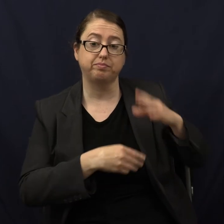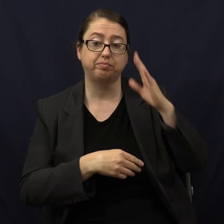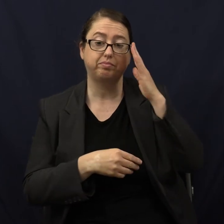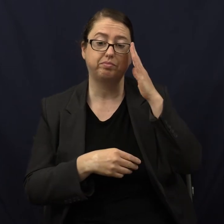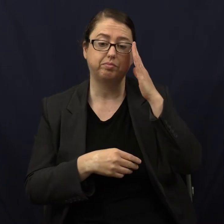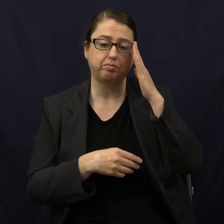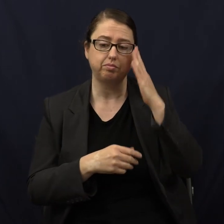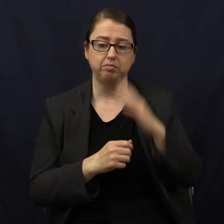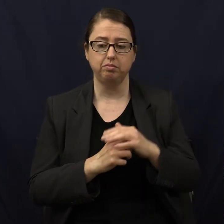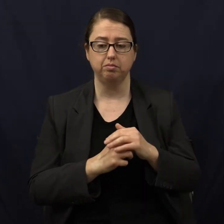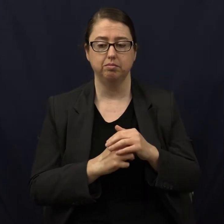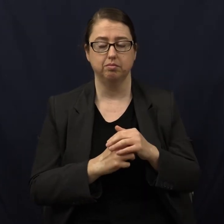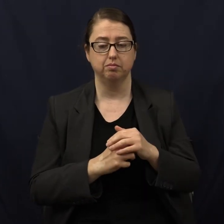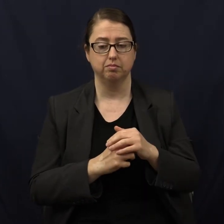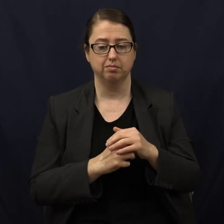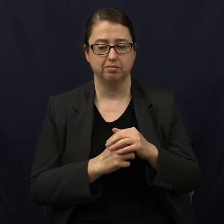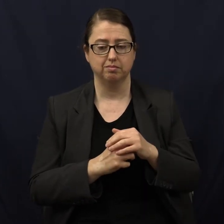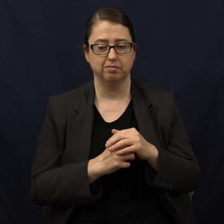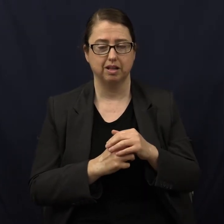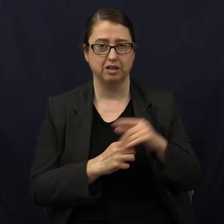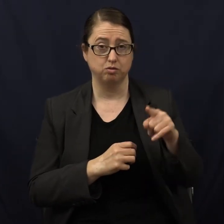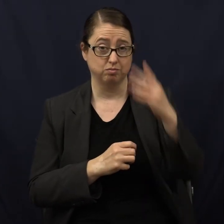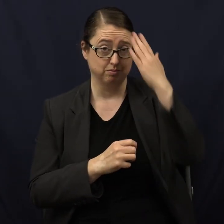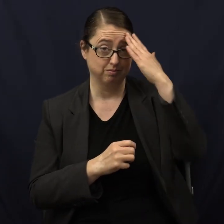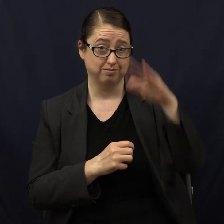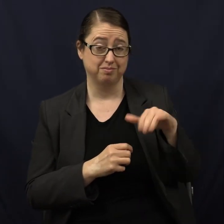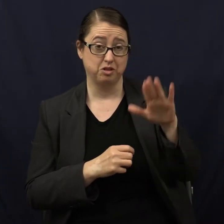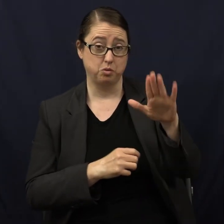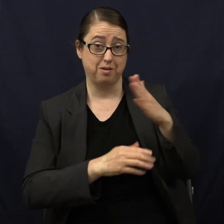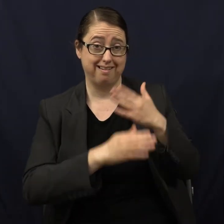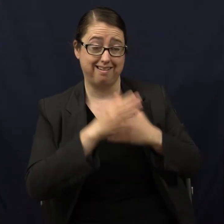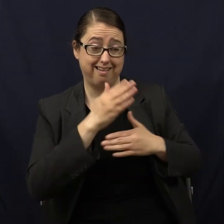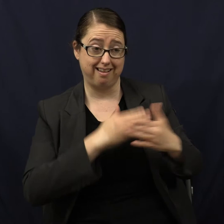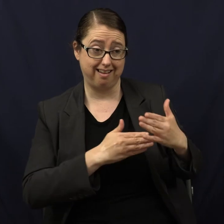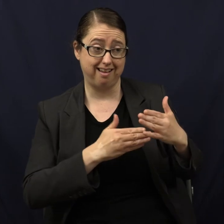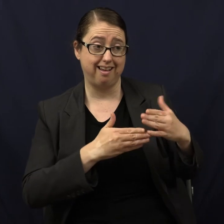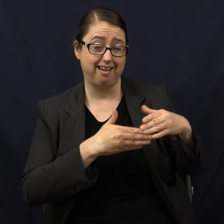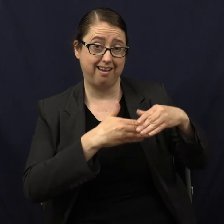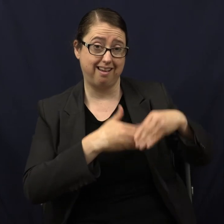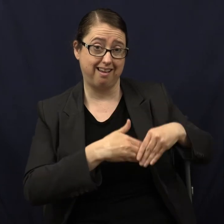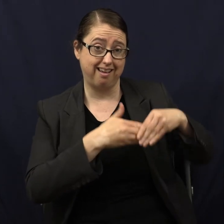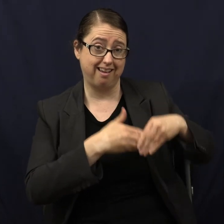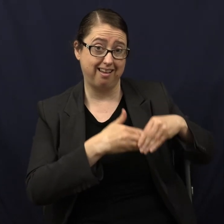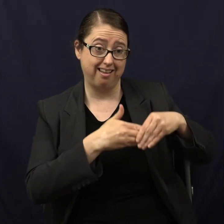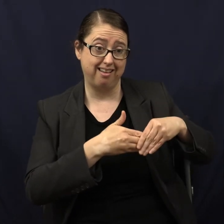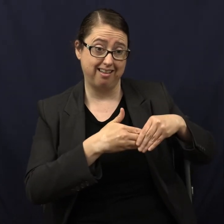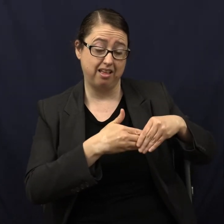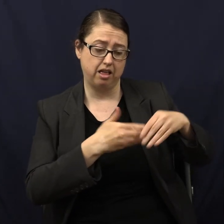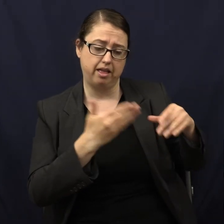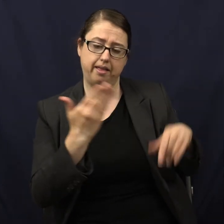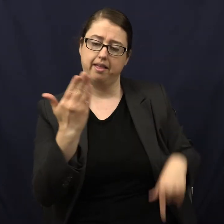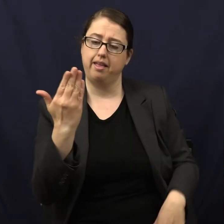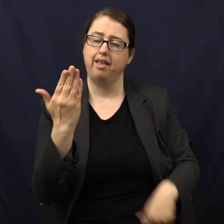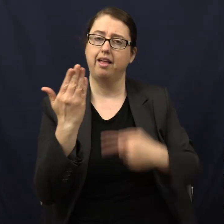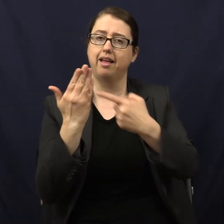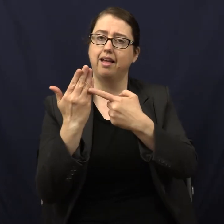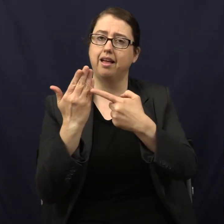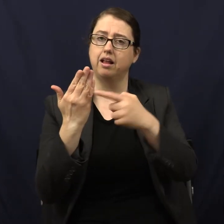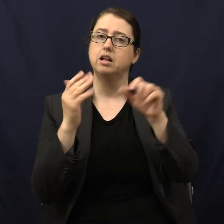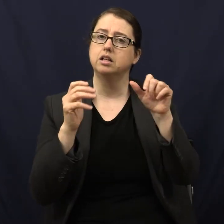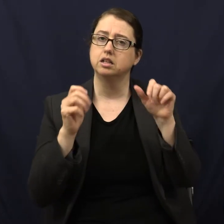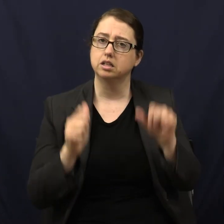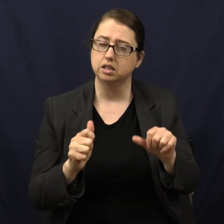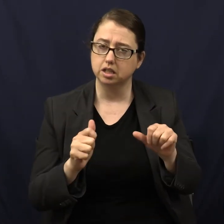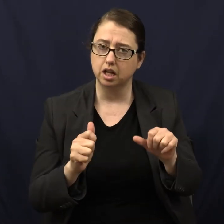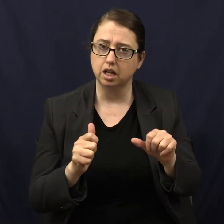Did you know that that hand can not only appreciate all of those textures, but